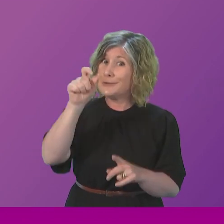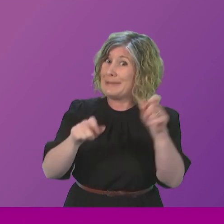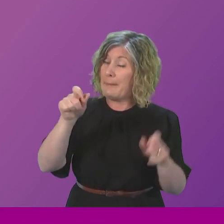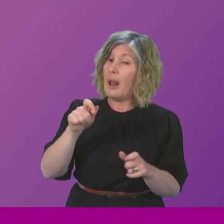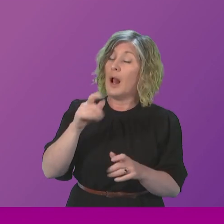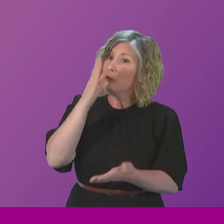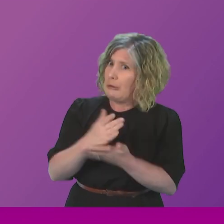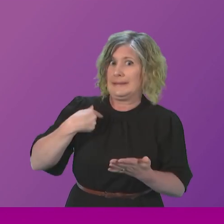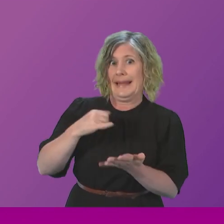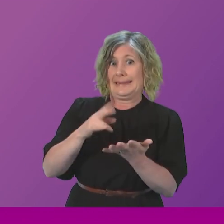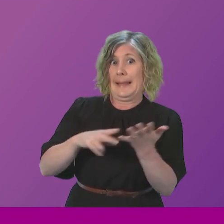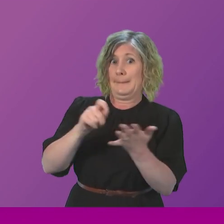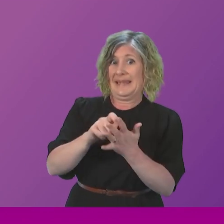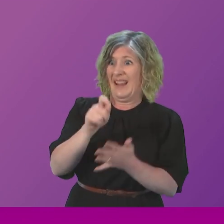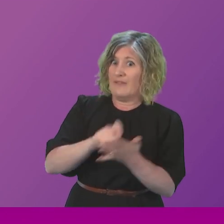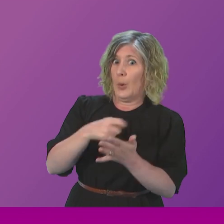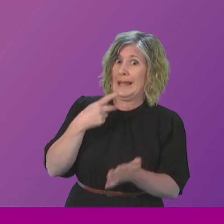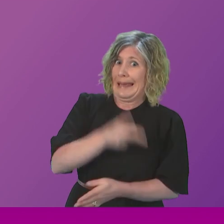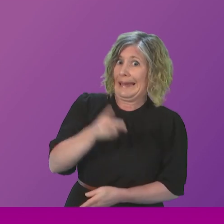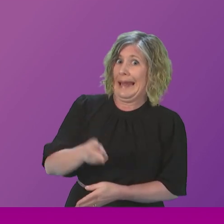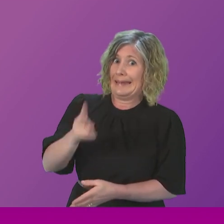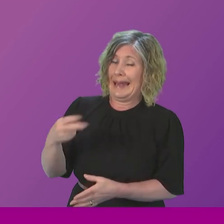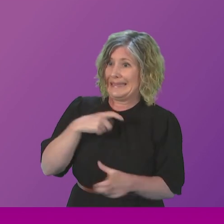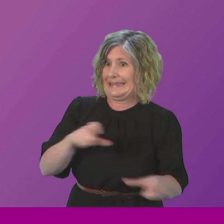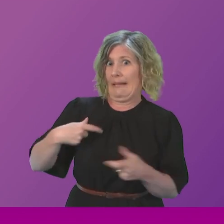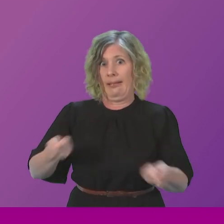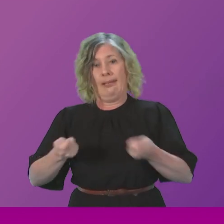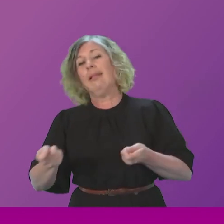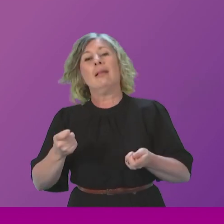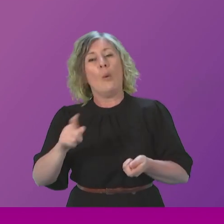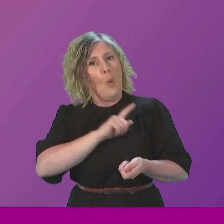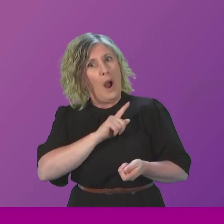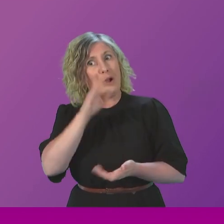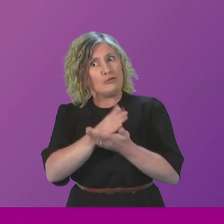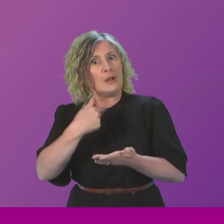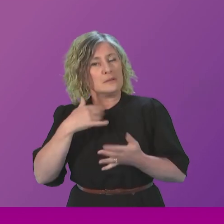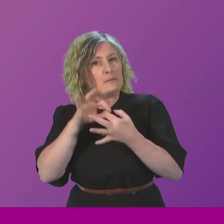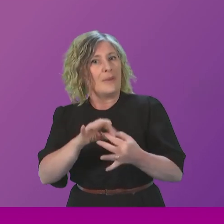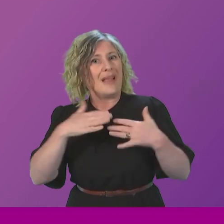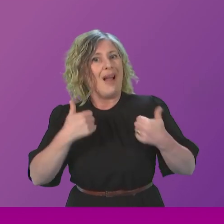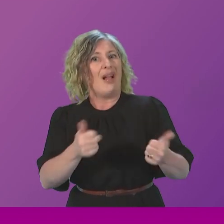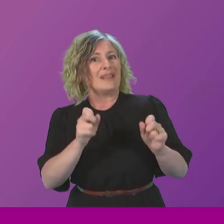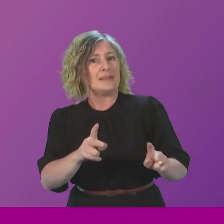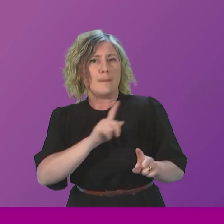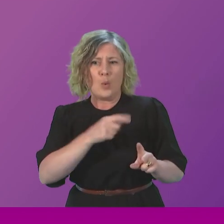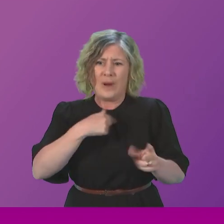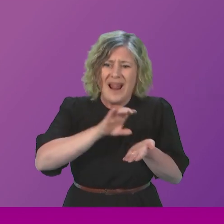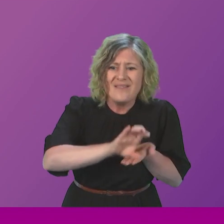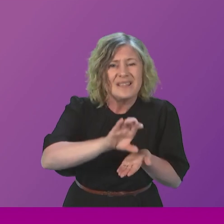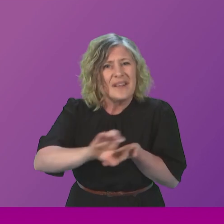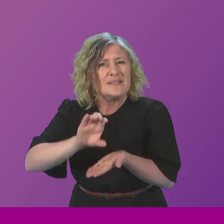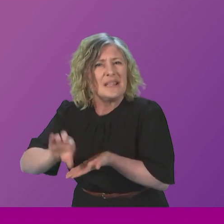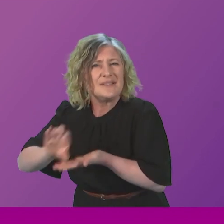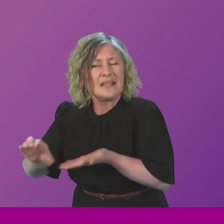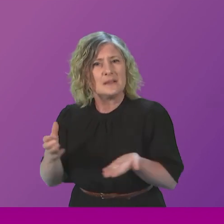and time and time again. And why have they done that? They've done that because we've invested record amounts into our health service. They've done that,